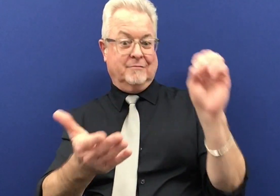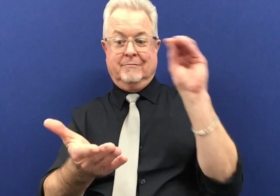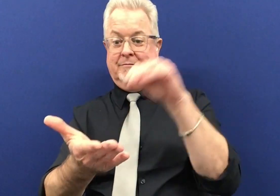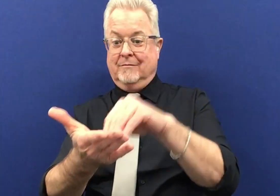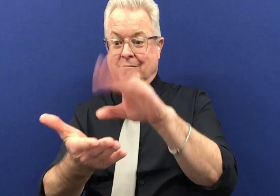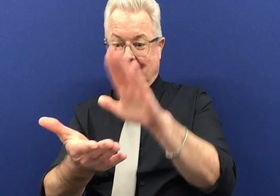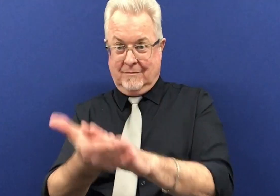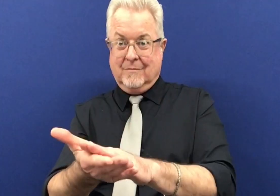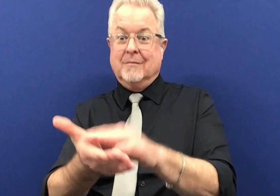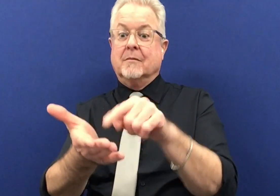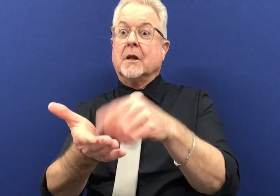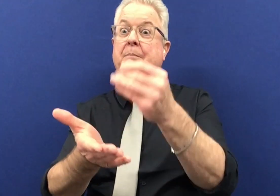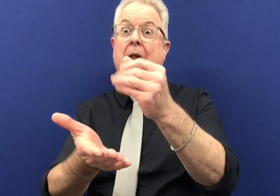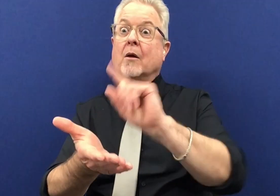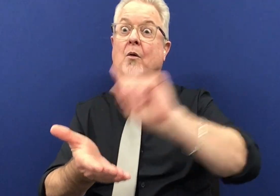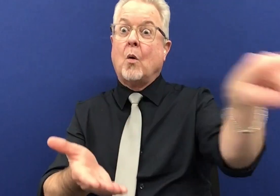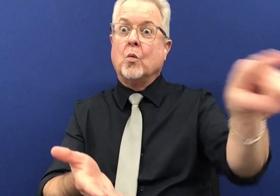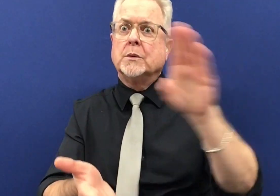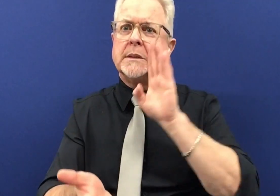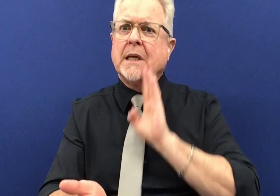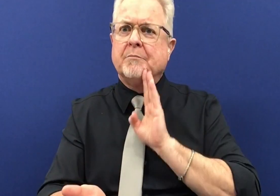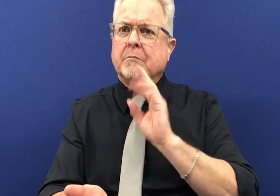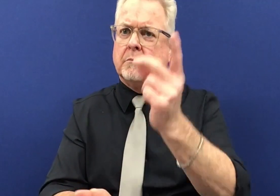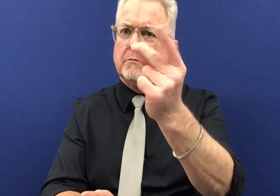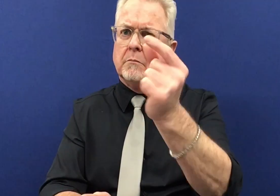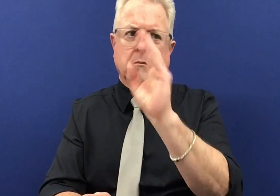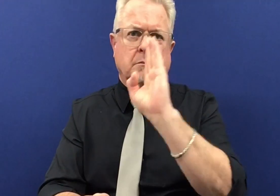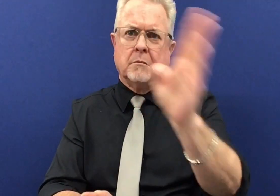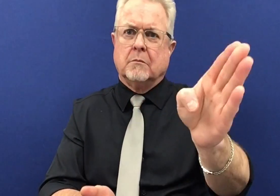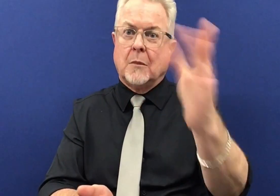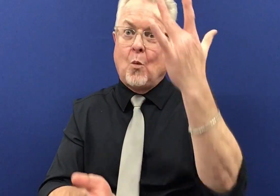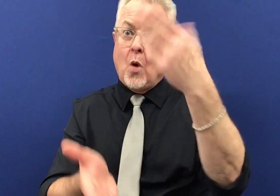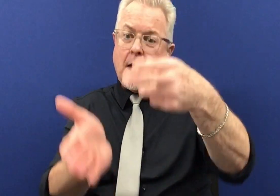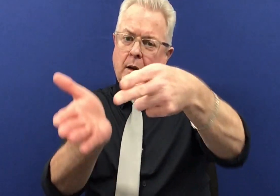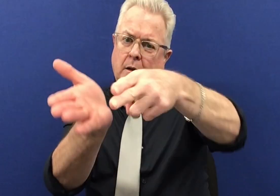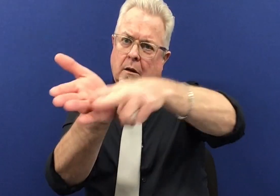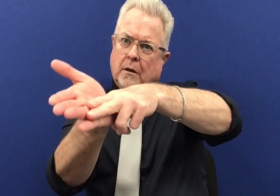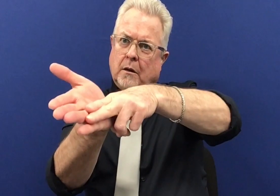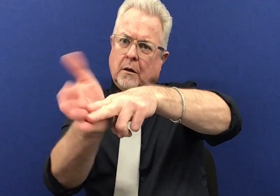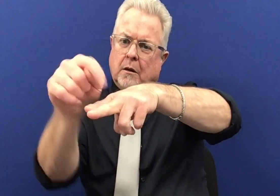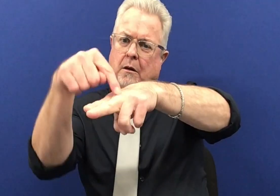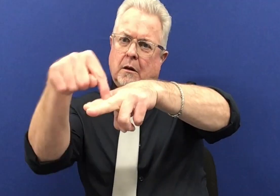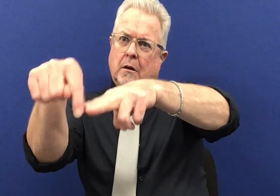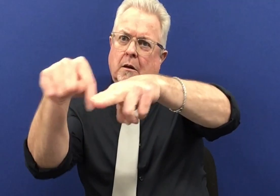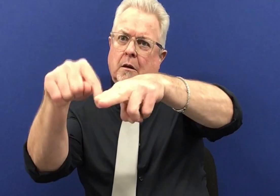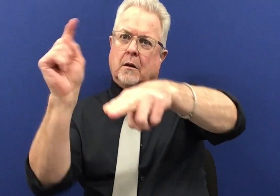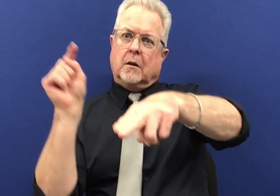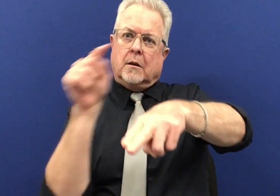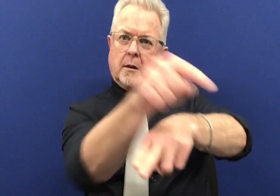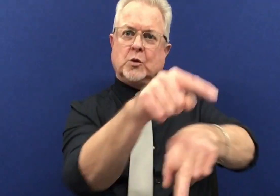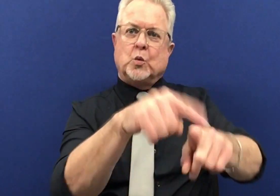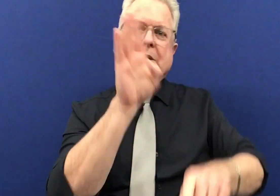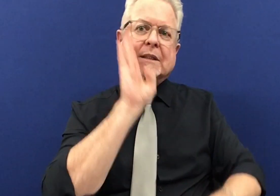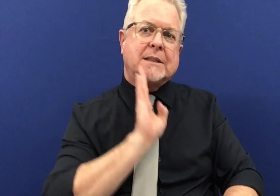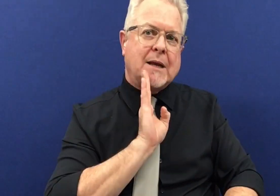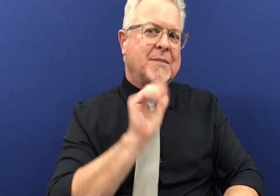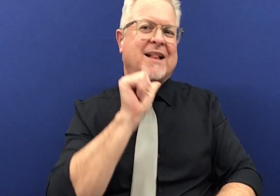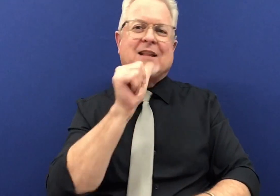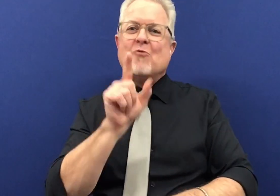the cashier gets that fake gift card the money goes right to the scammers because the money goes to where